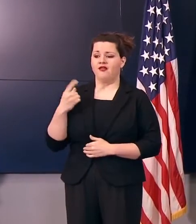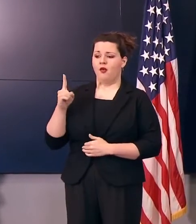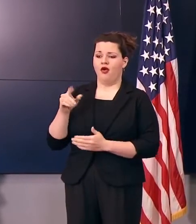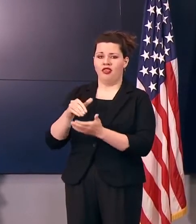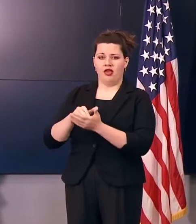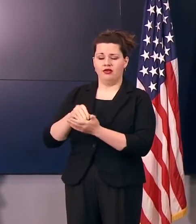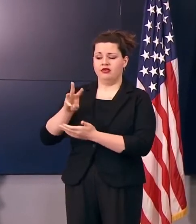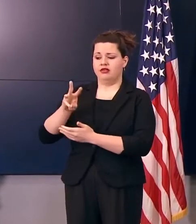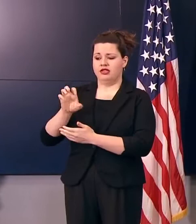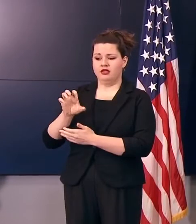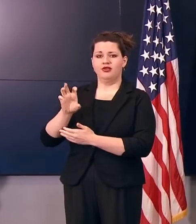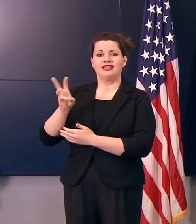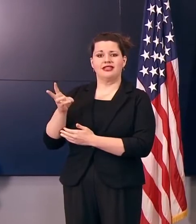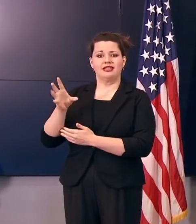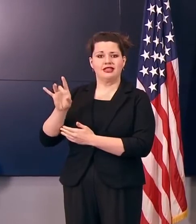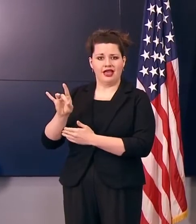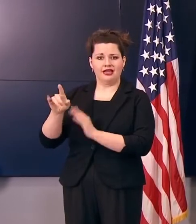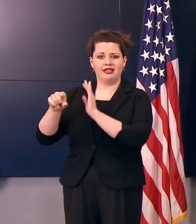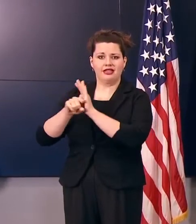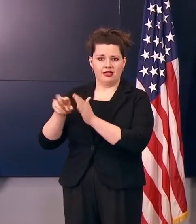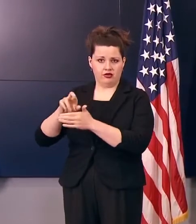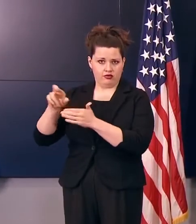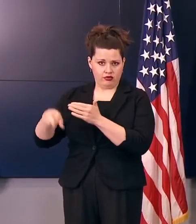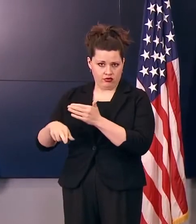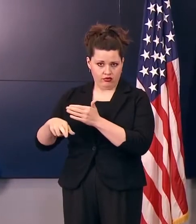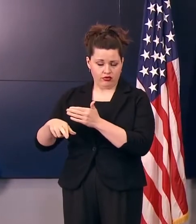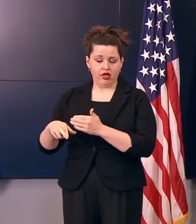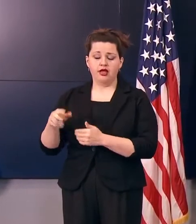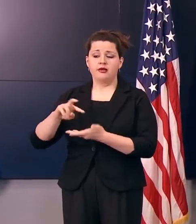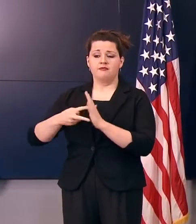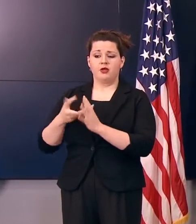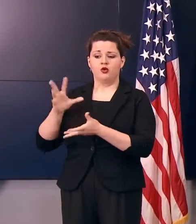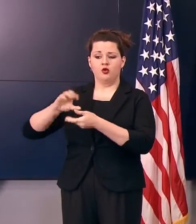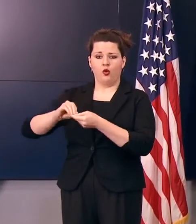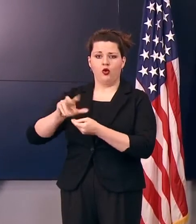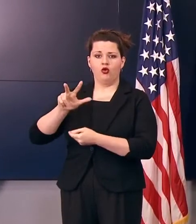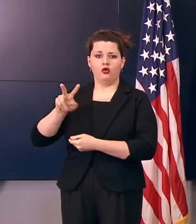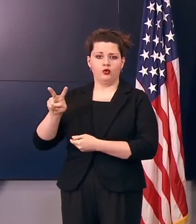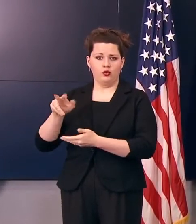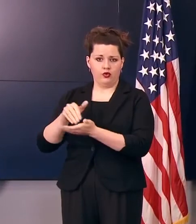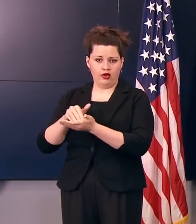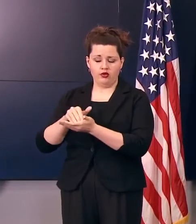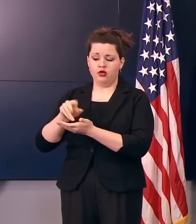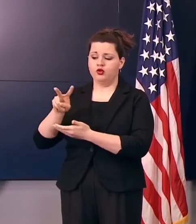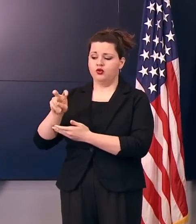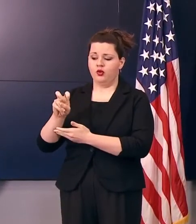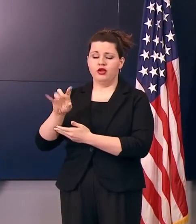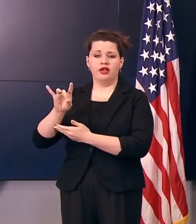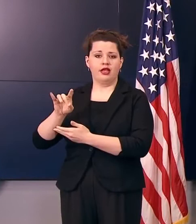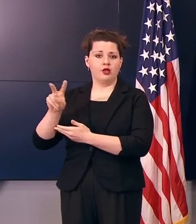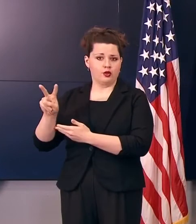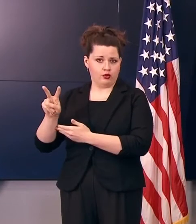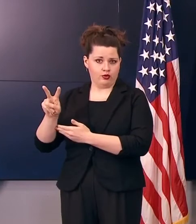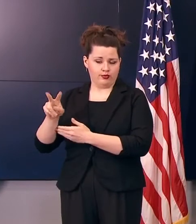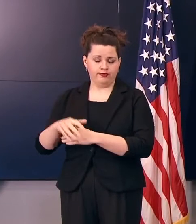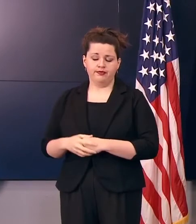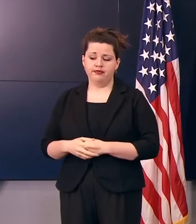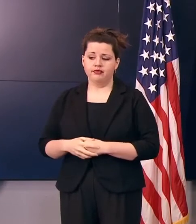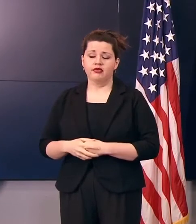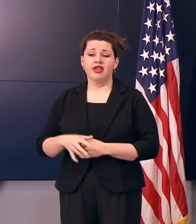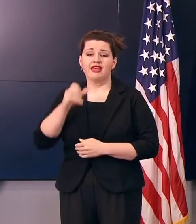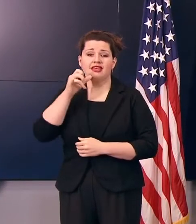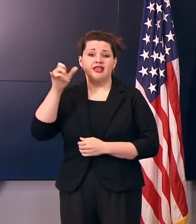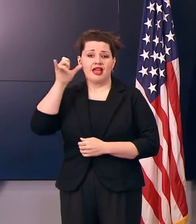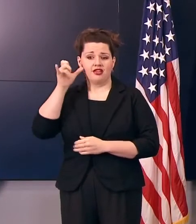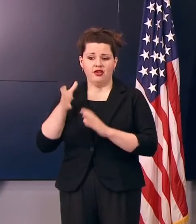,668 negative cases for a total of 32,282. Yesterday